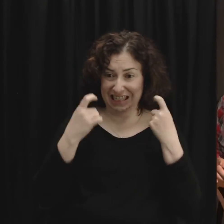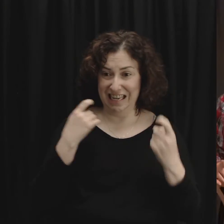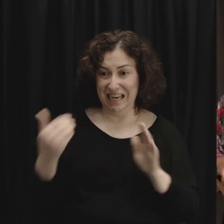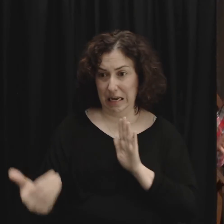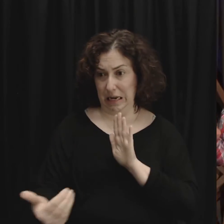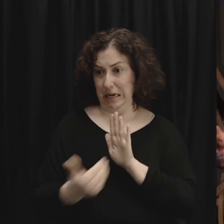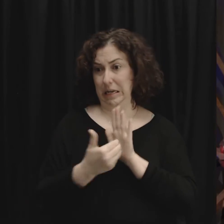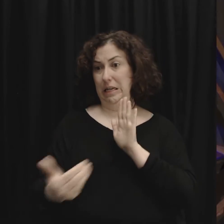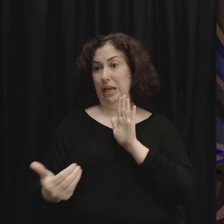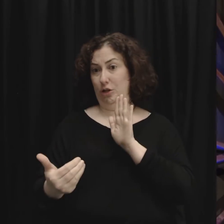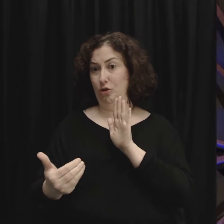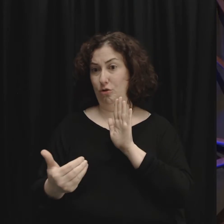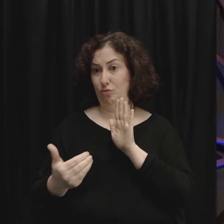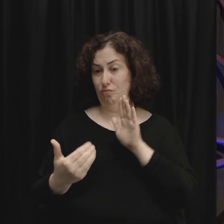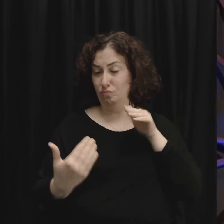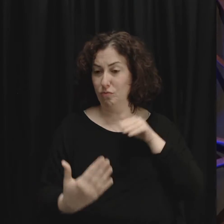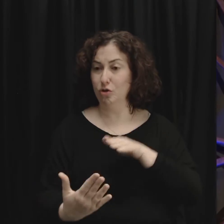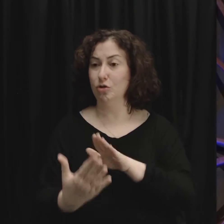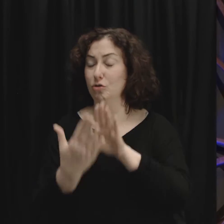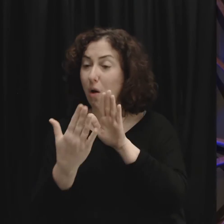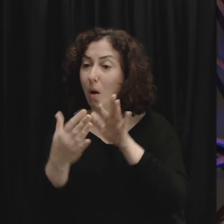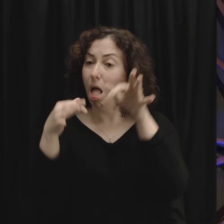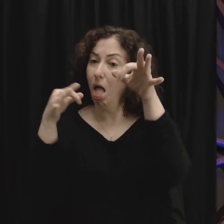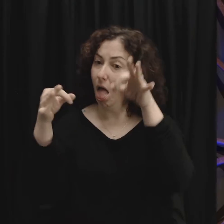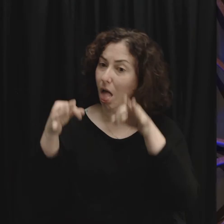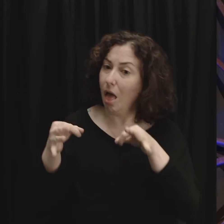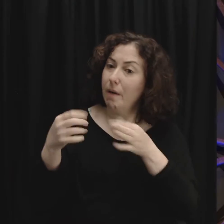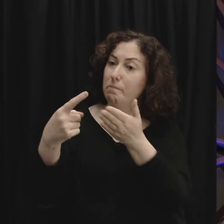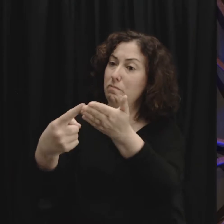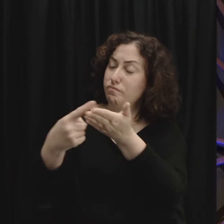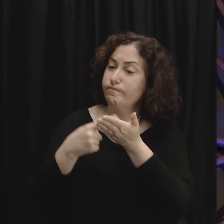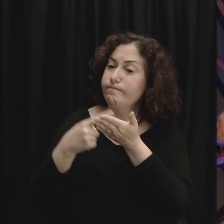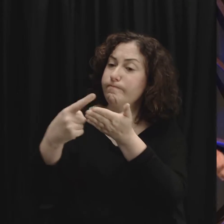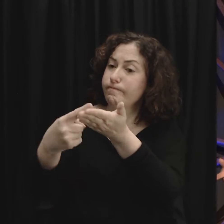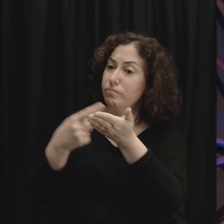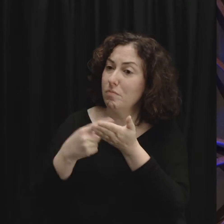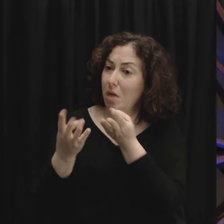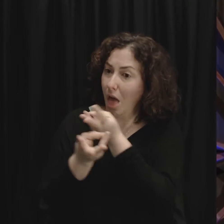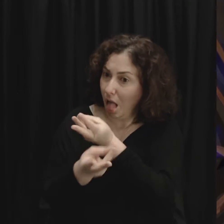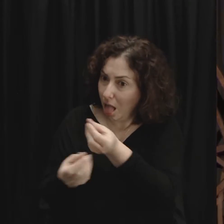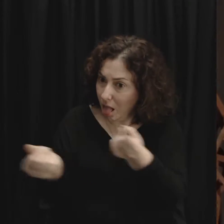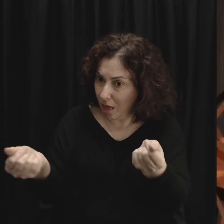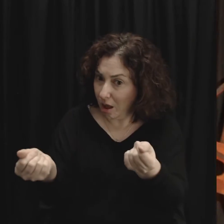his fault just the two of you so that you can be reconciled to your brother in the other one Jesus says if